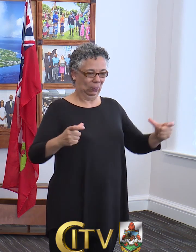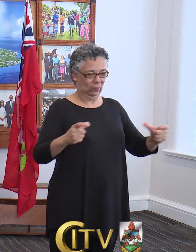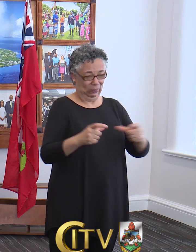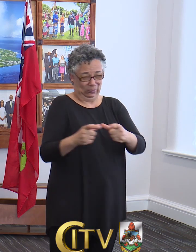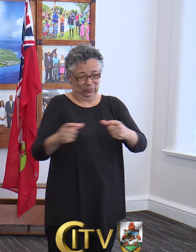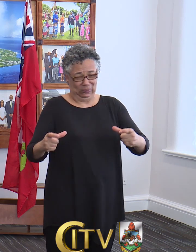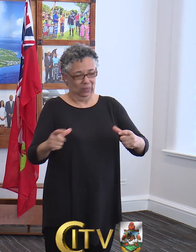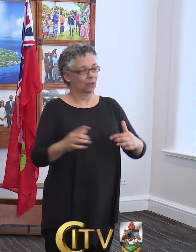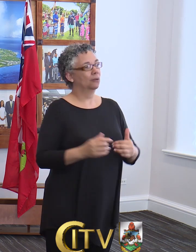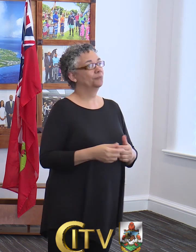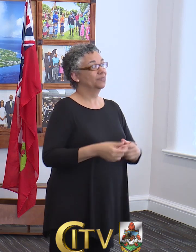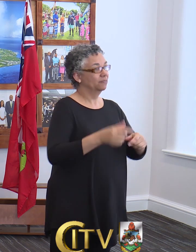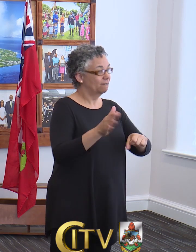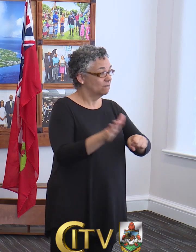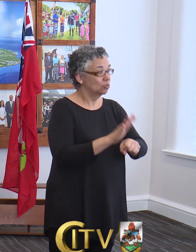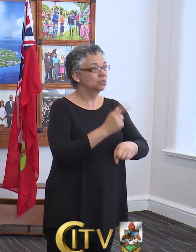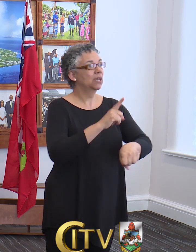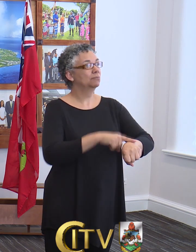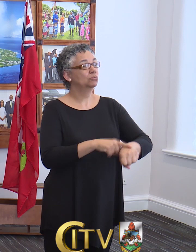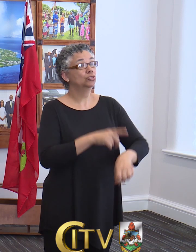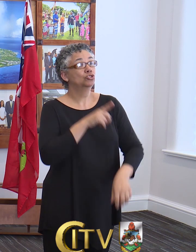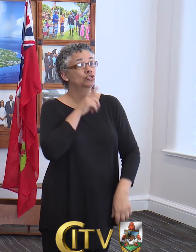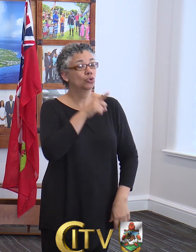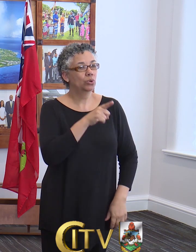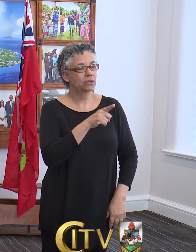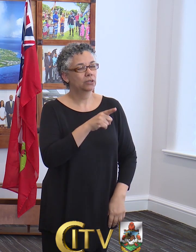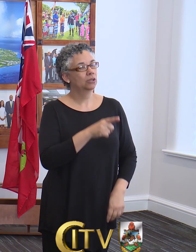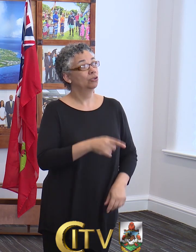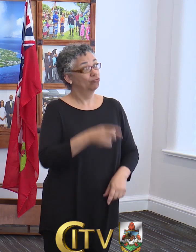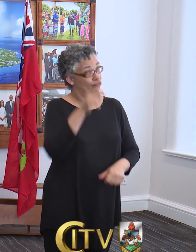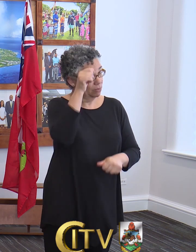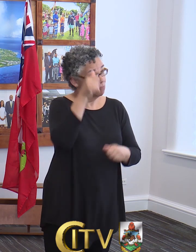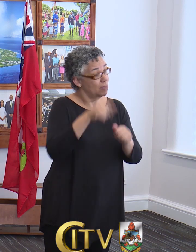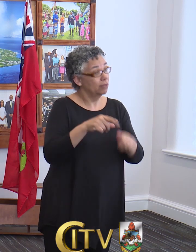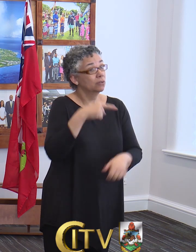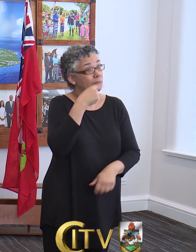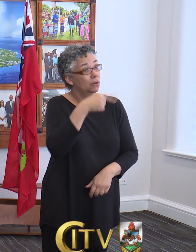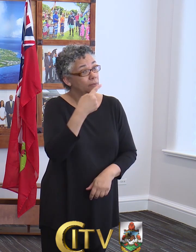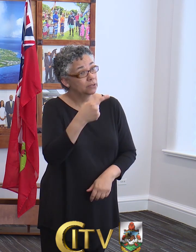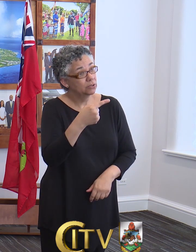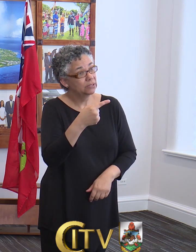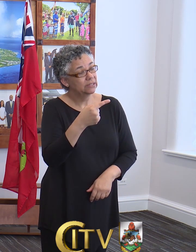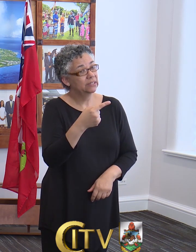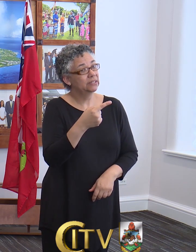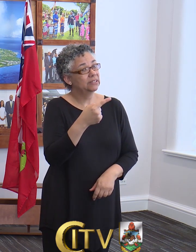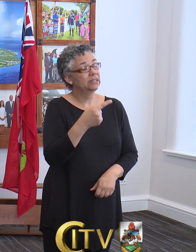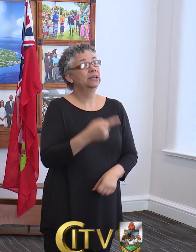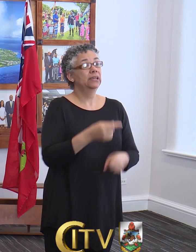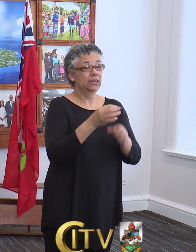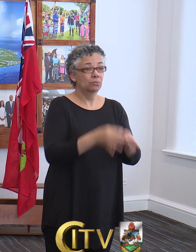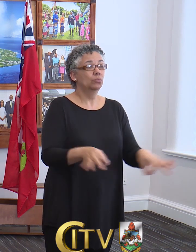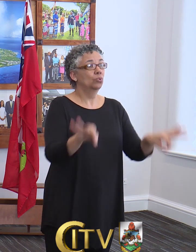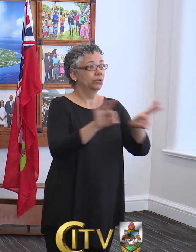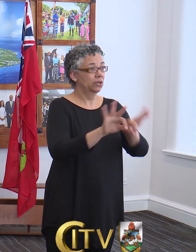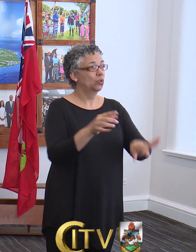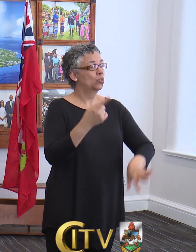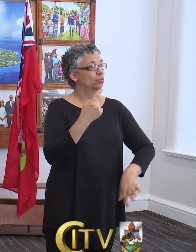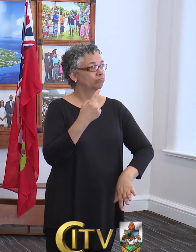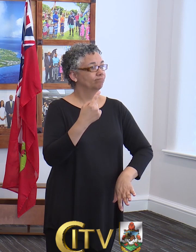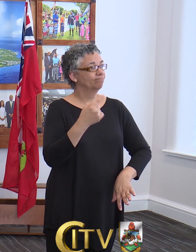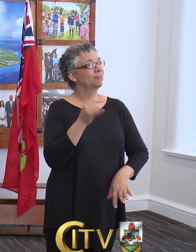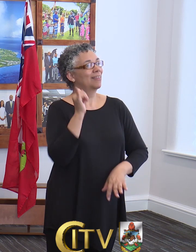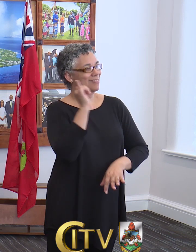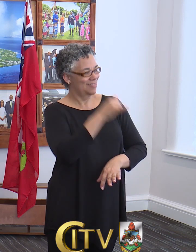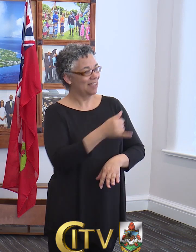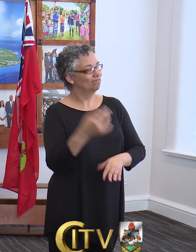and as it's something that we're trying to make sure that we enforce in the public, it's also important to make sure that it is enforced during that particular